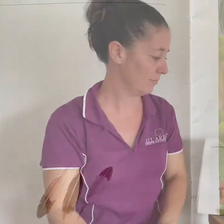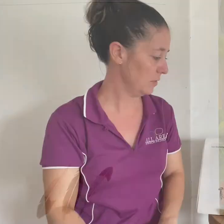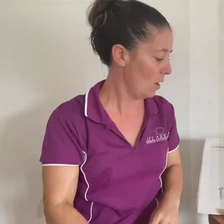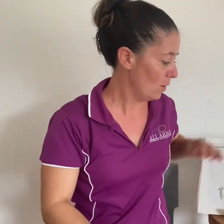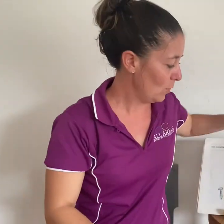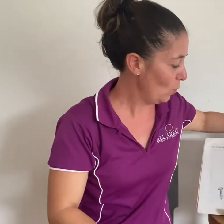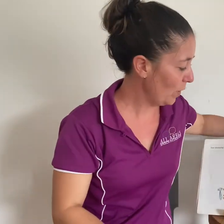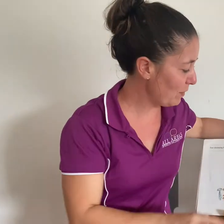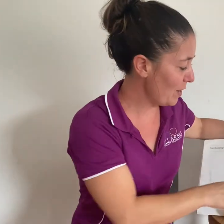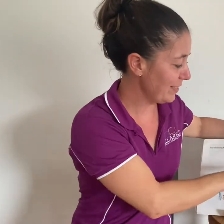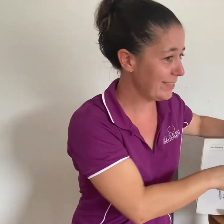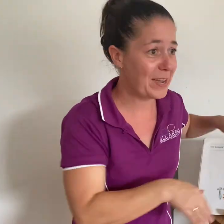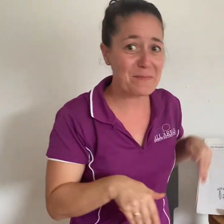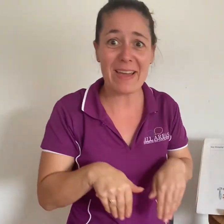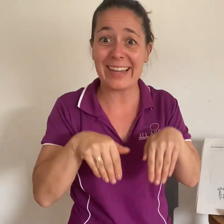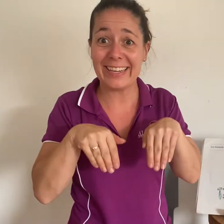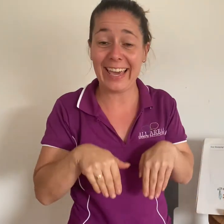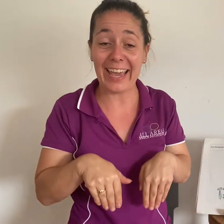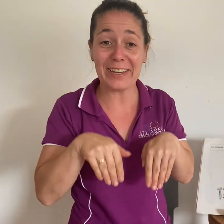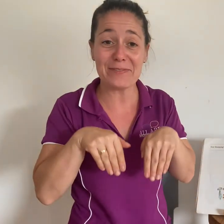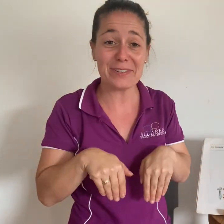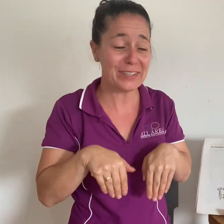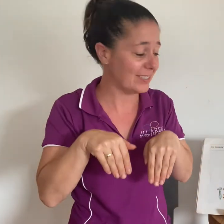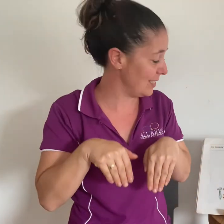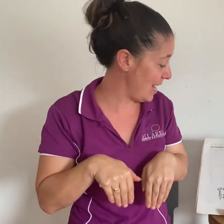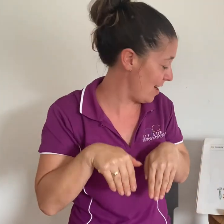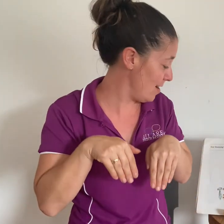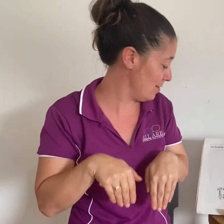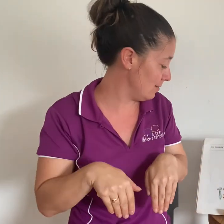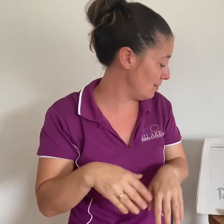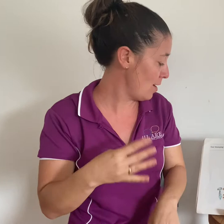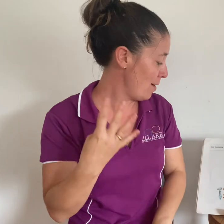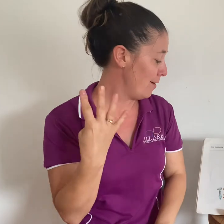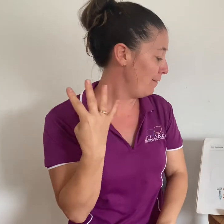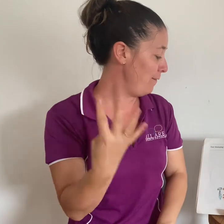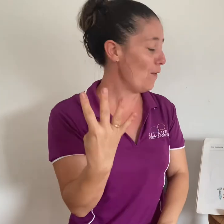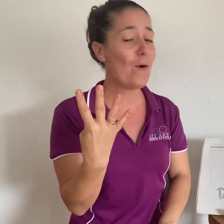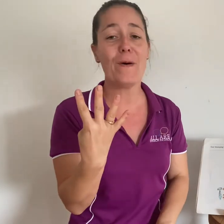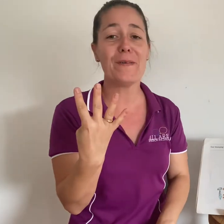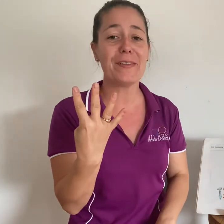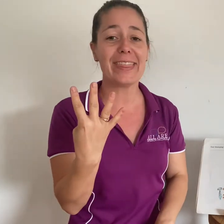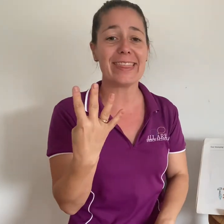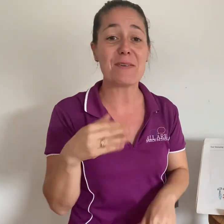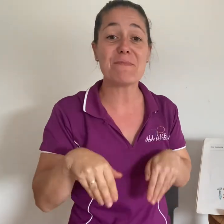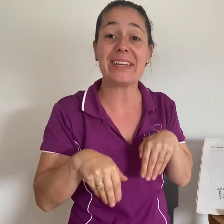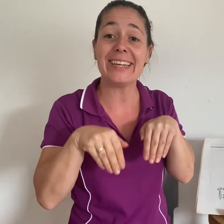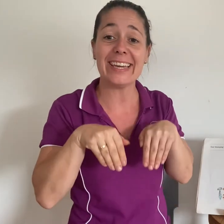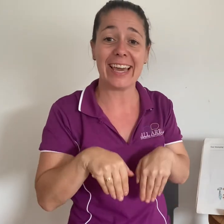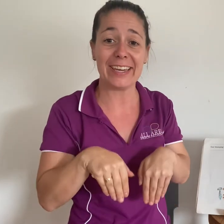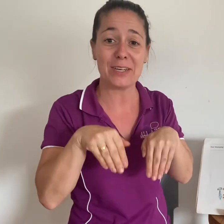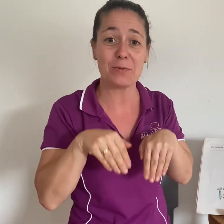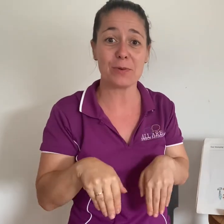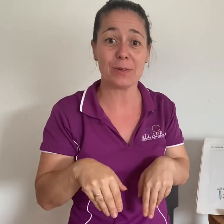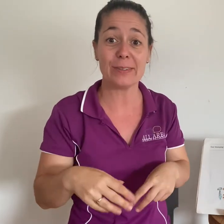we've got some kangaroos now four thumping kangaroos